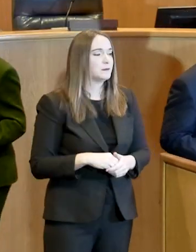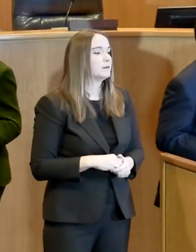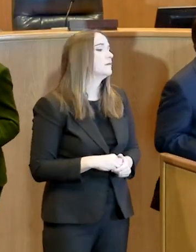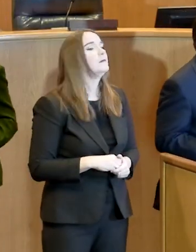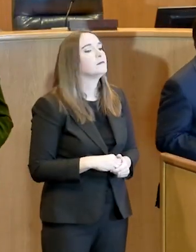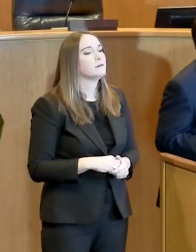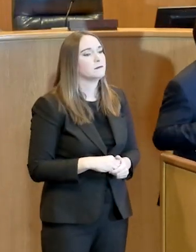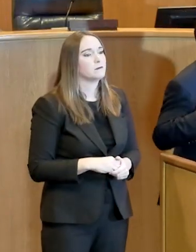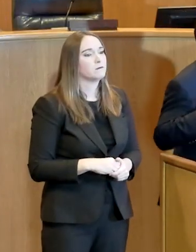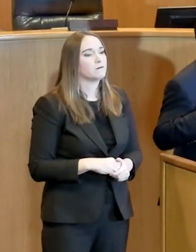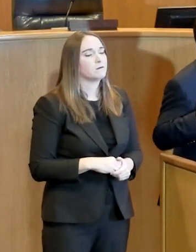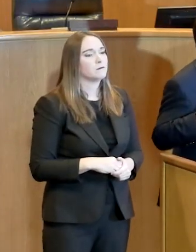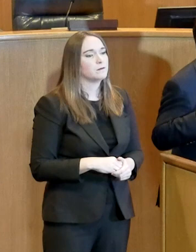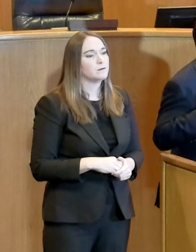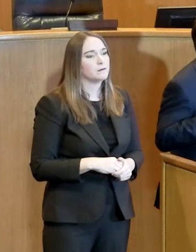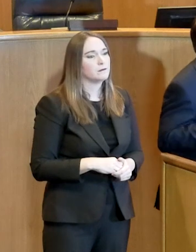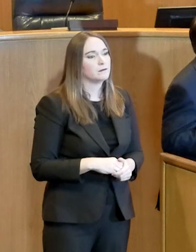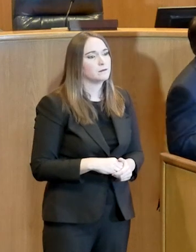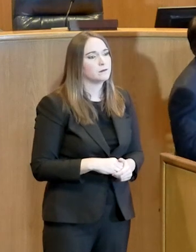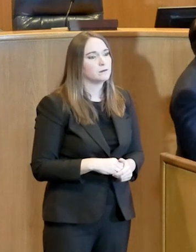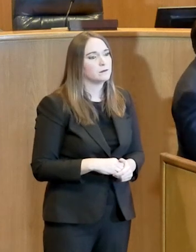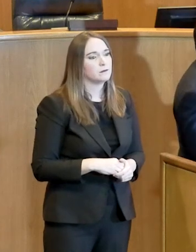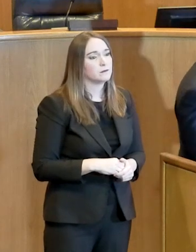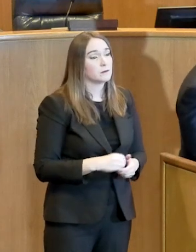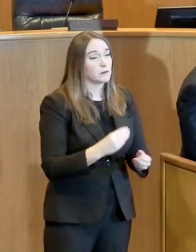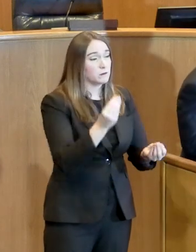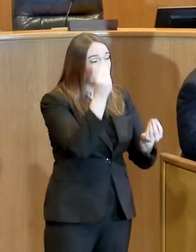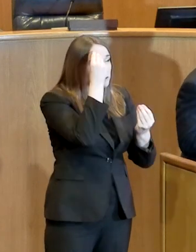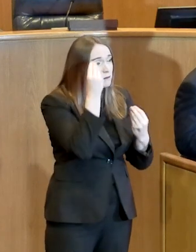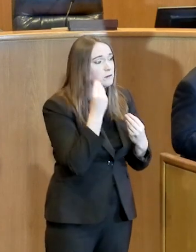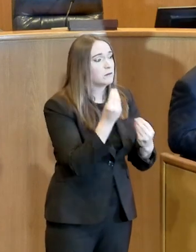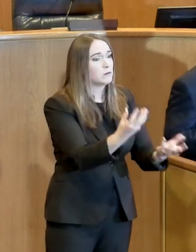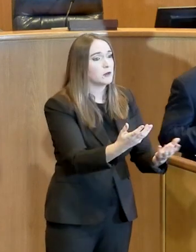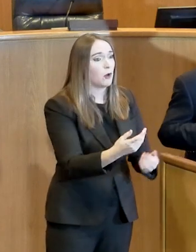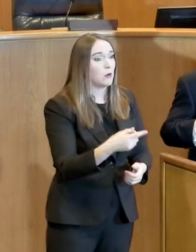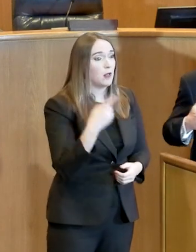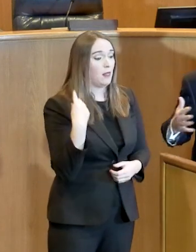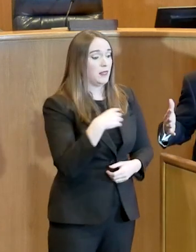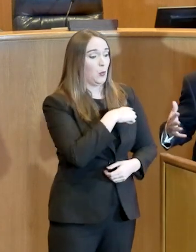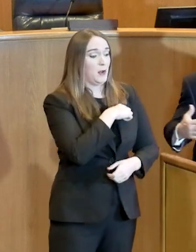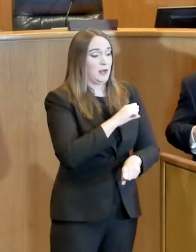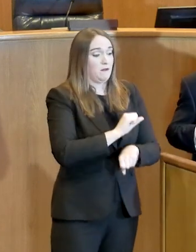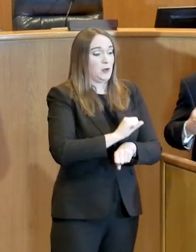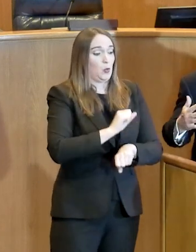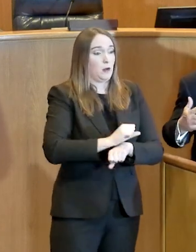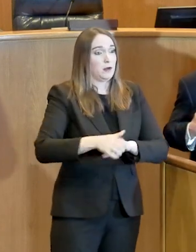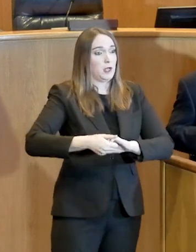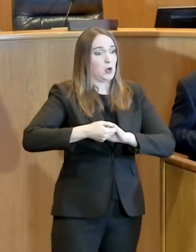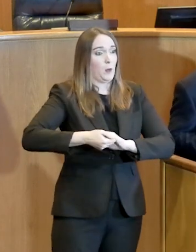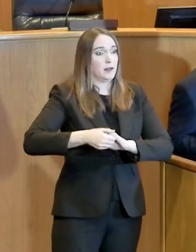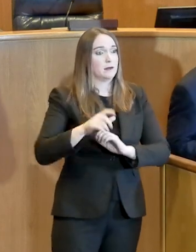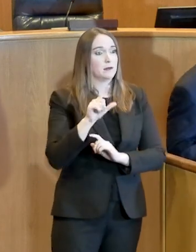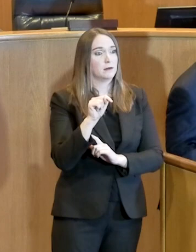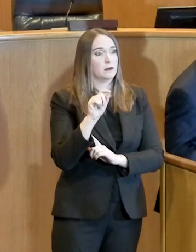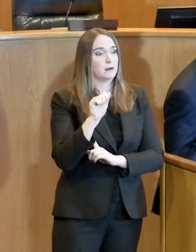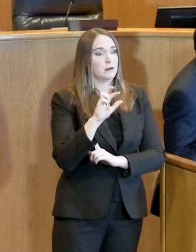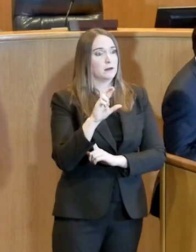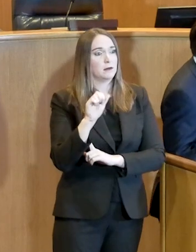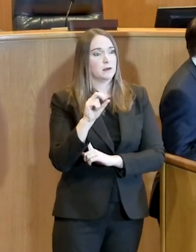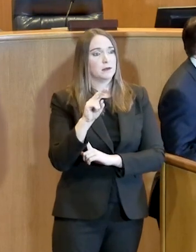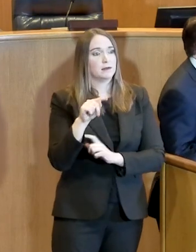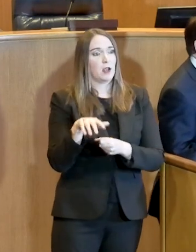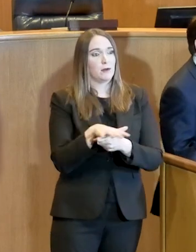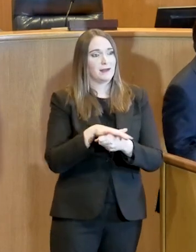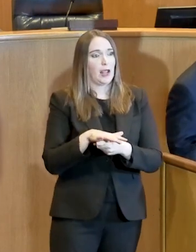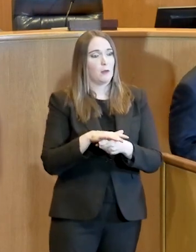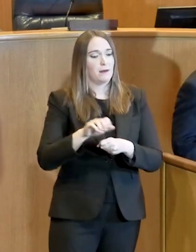First of all, I want you to know that we have been working with Tarrant County and our sister cities, and I'm very appreciative of the